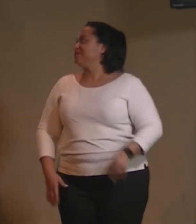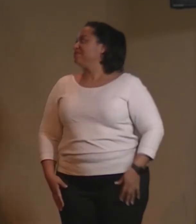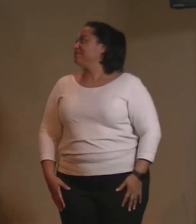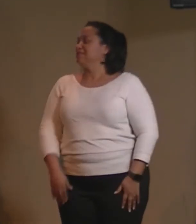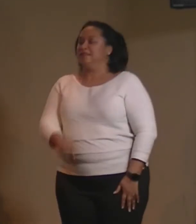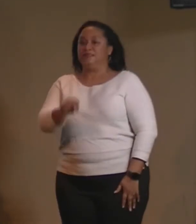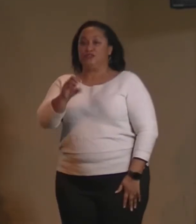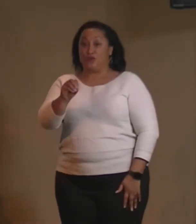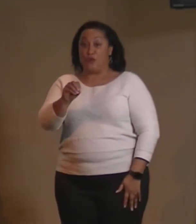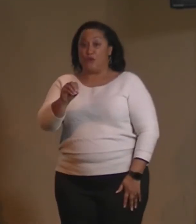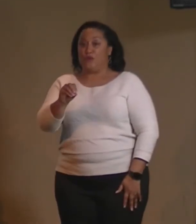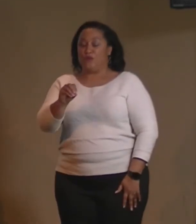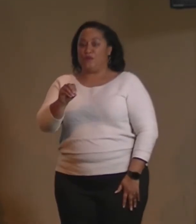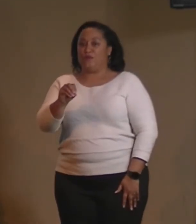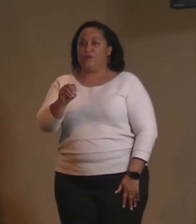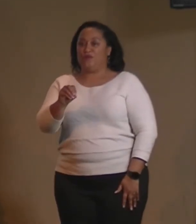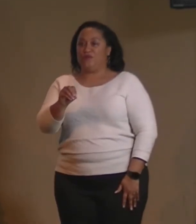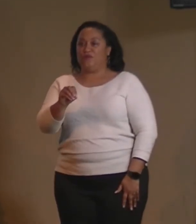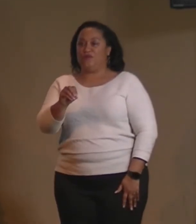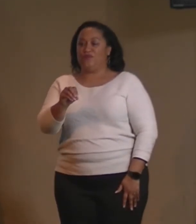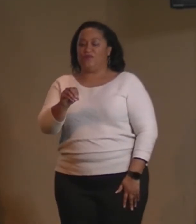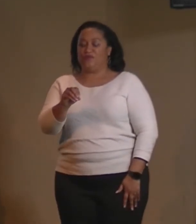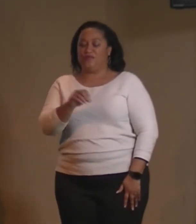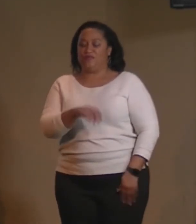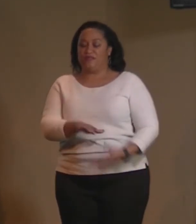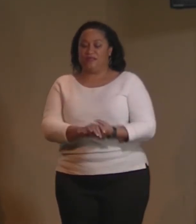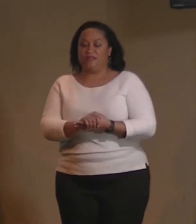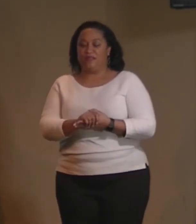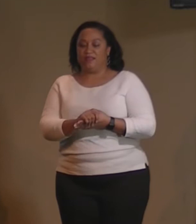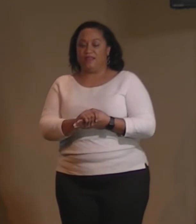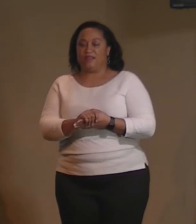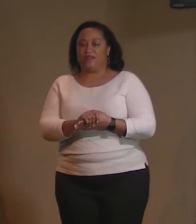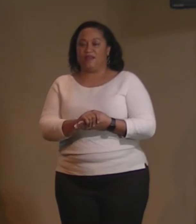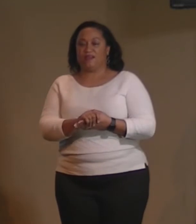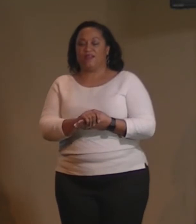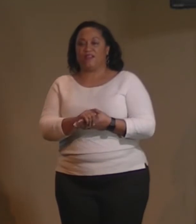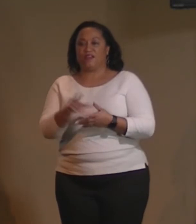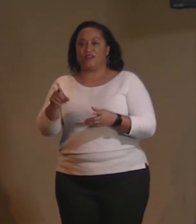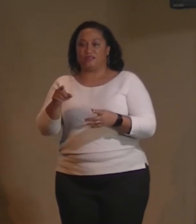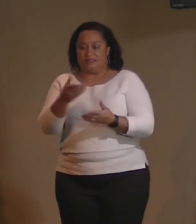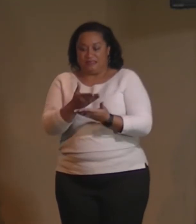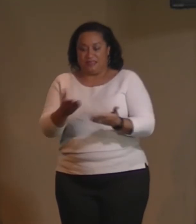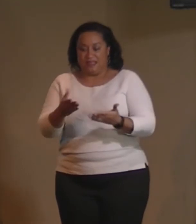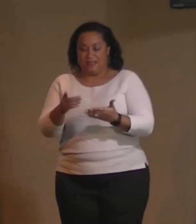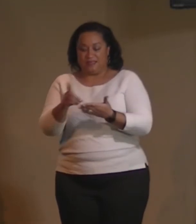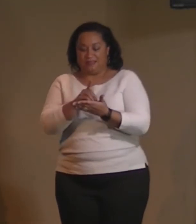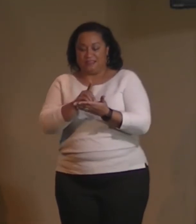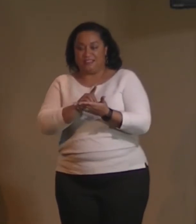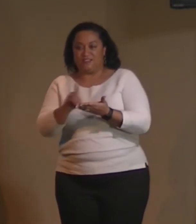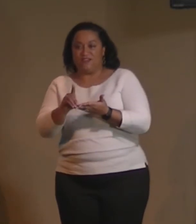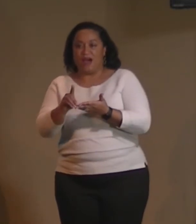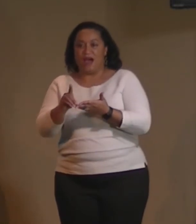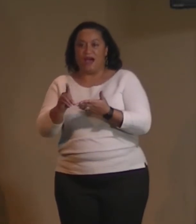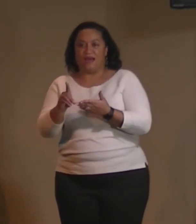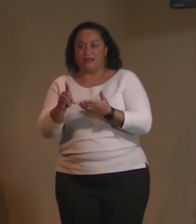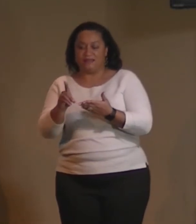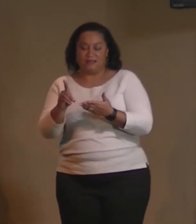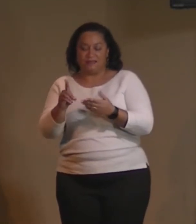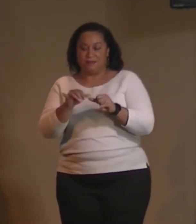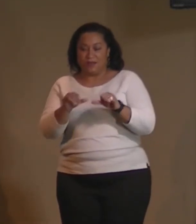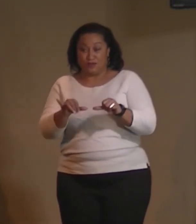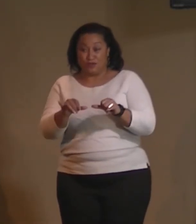so there is this that is the divine that is beyond measure but in the song they mention